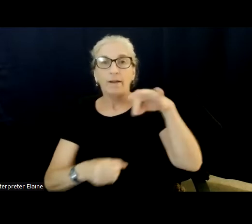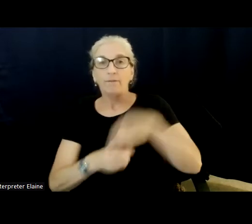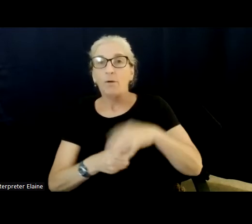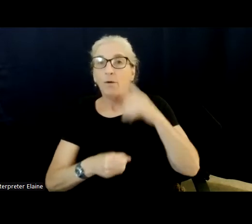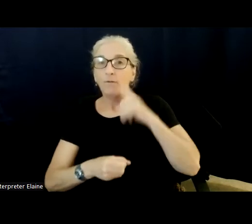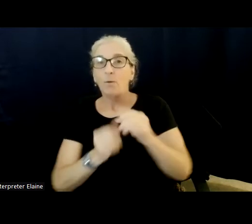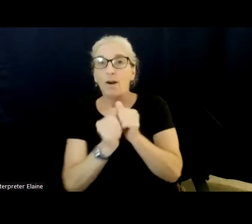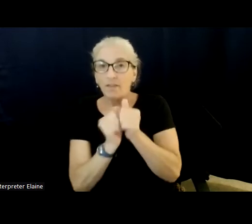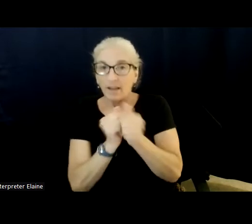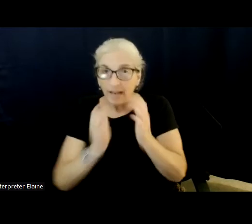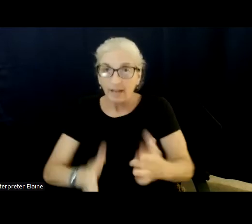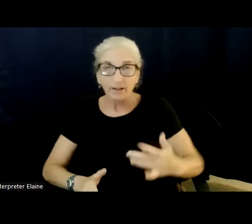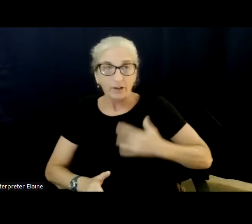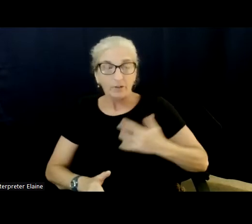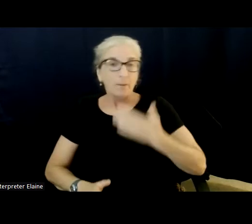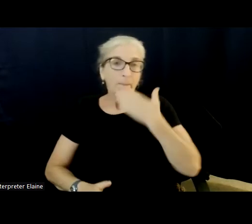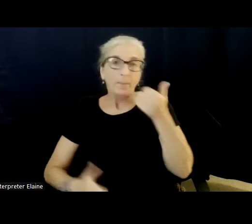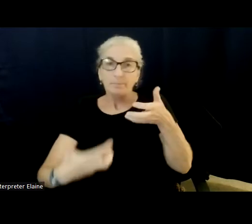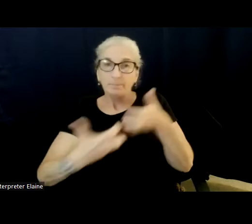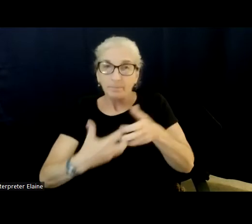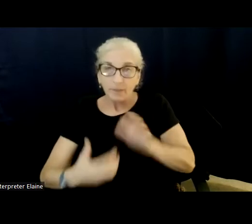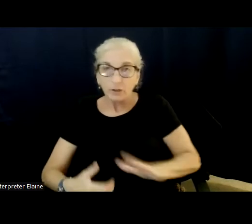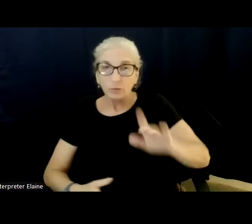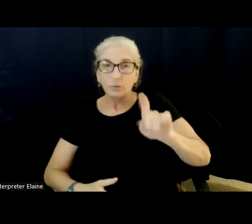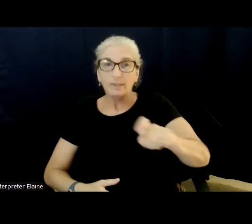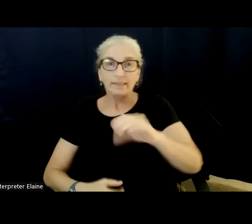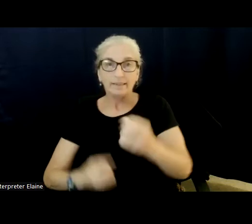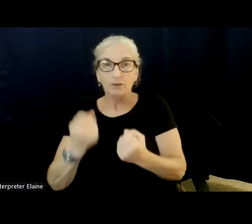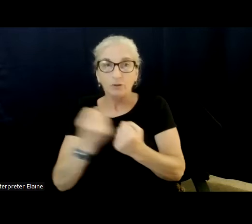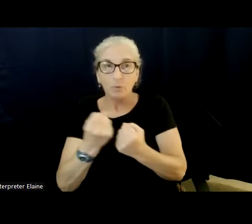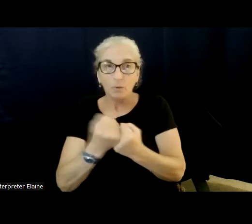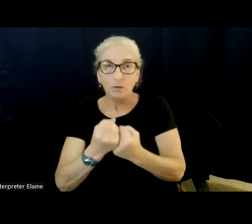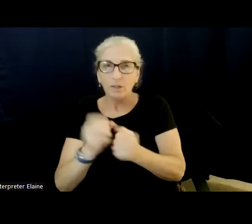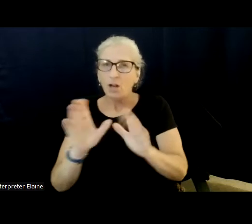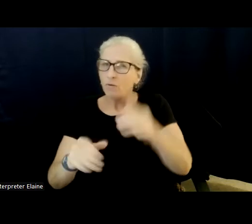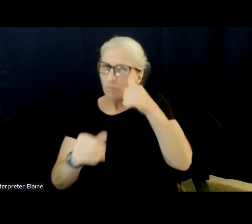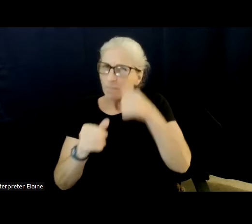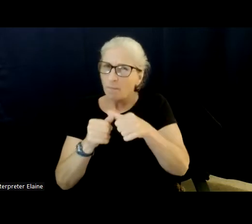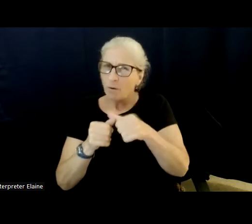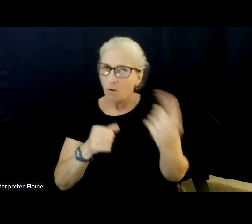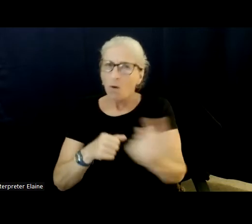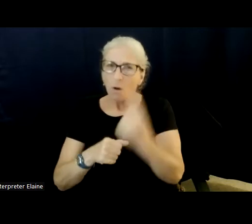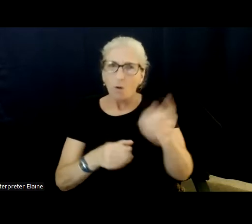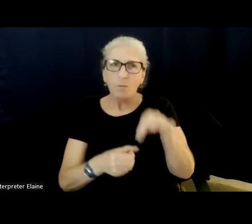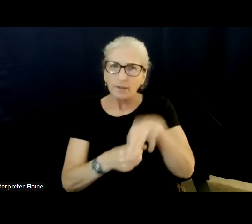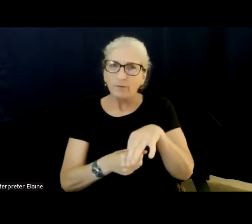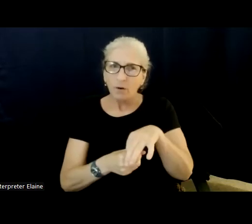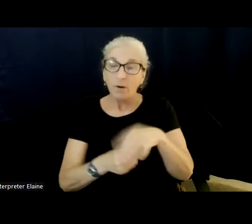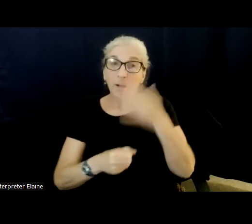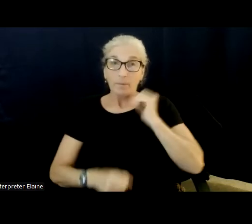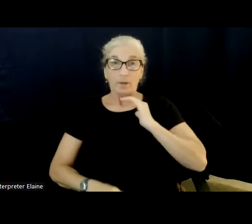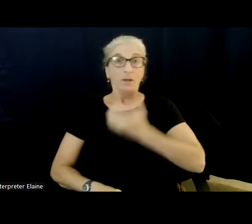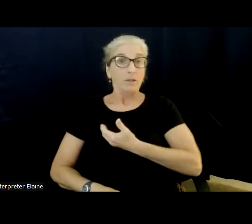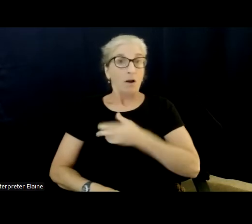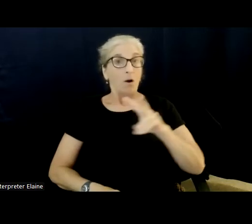is best for your needs and supports. Remember to always vote because our voice